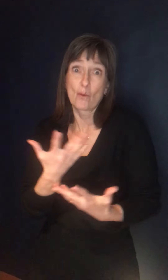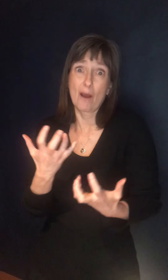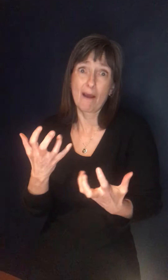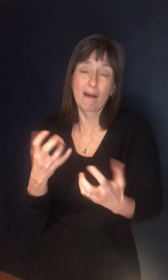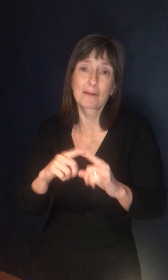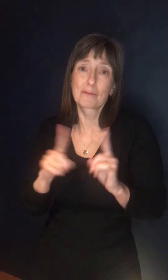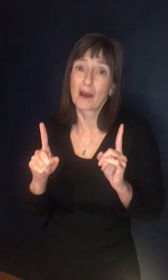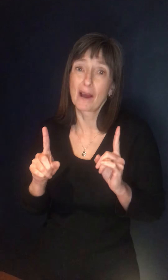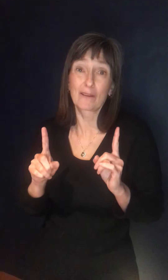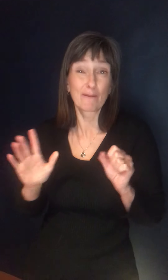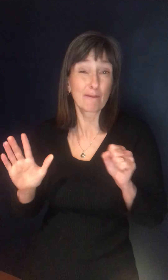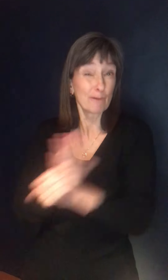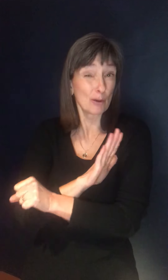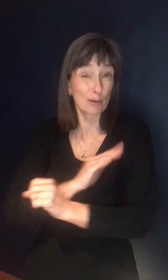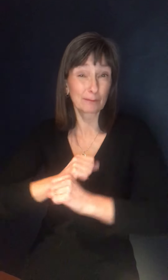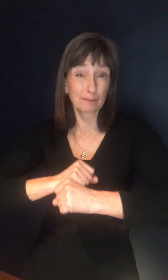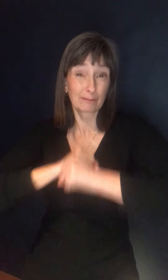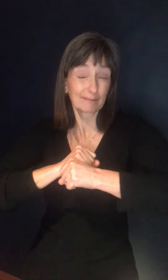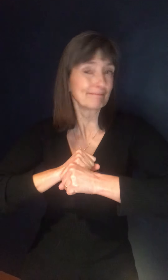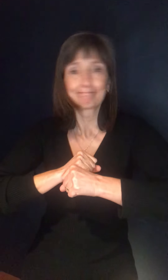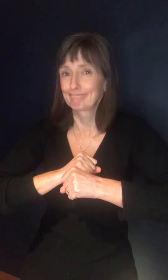you're really not fully vaccinated until you've had the Senate.